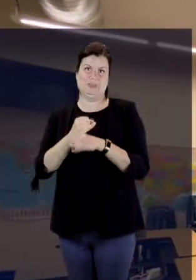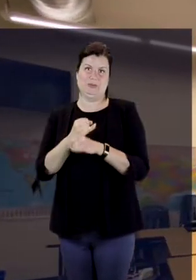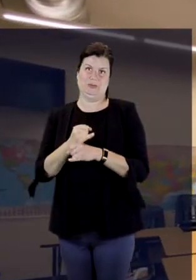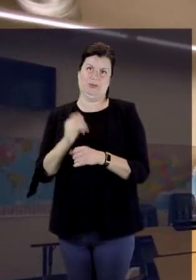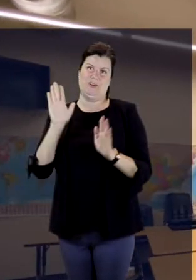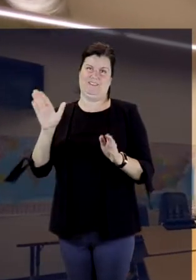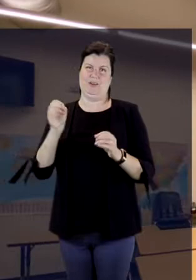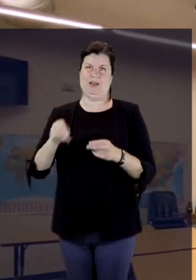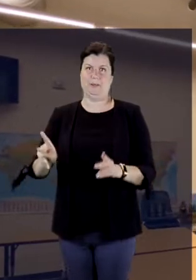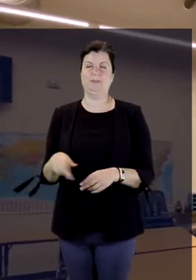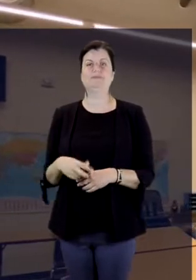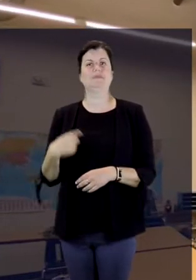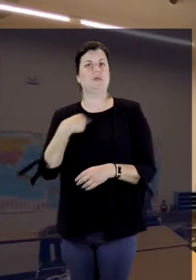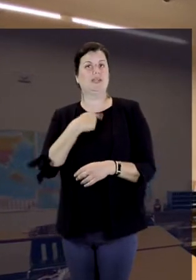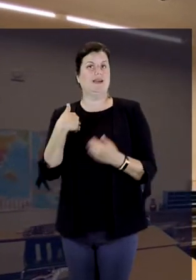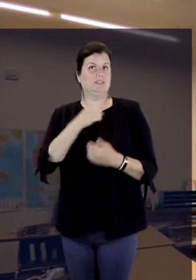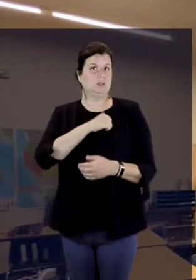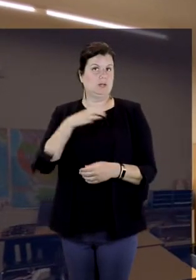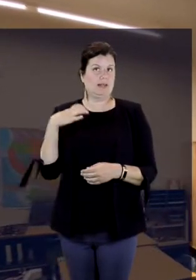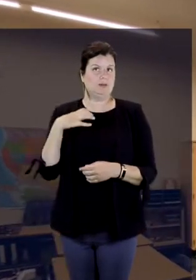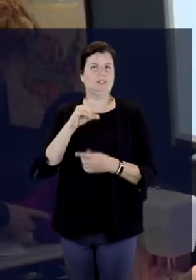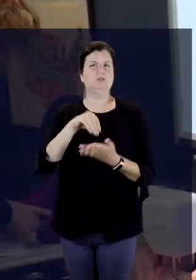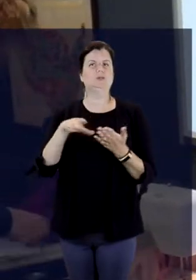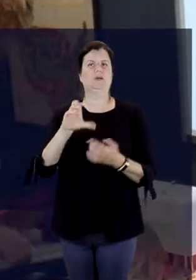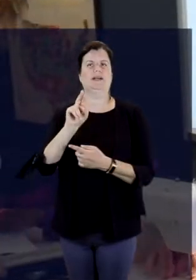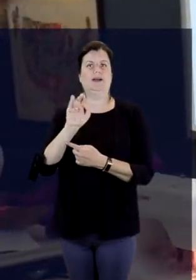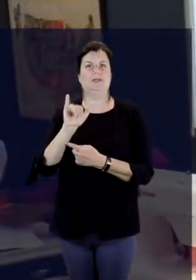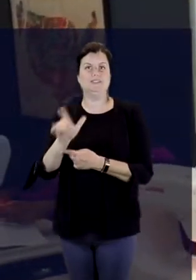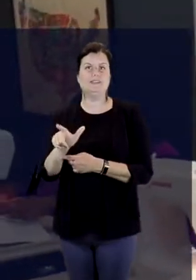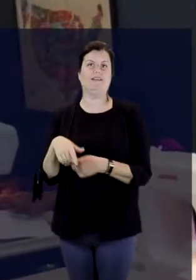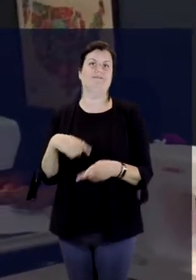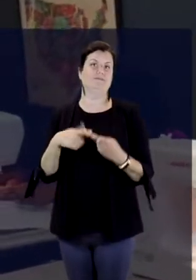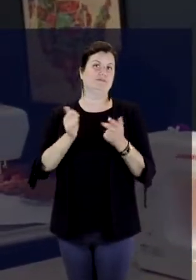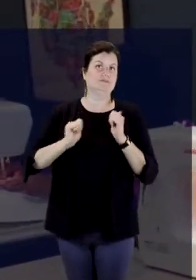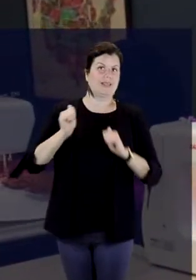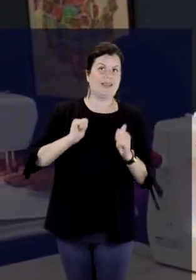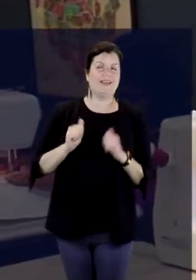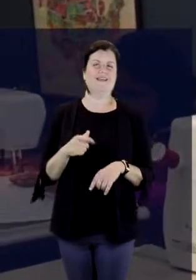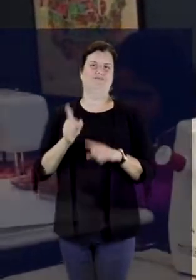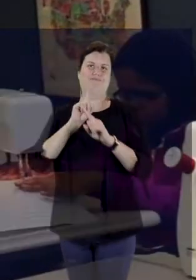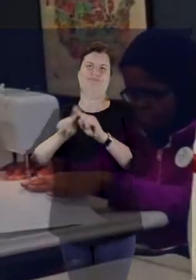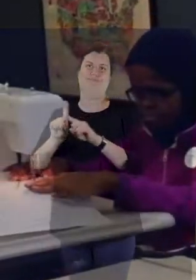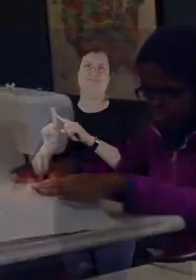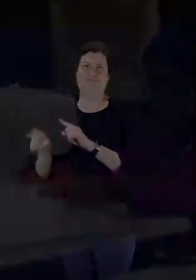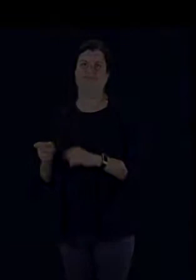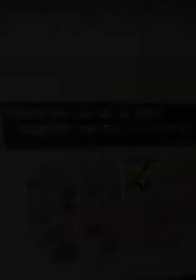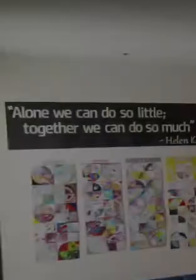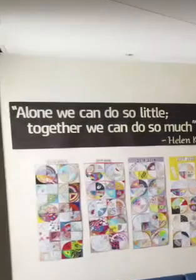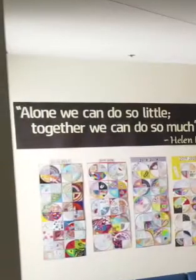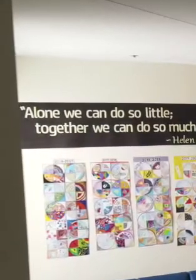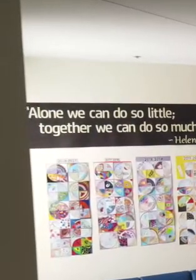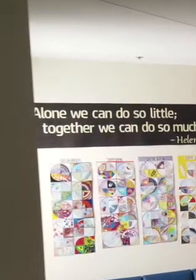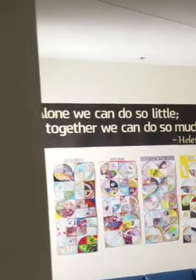University to compete at a higher level. We offer drama and also student council.